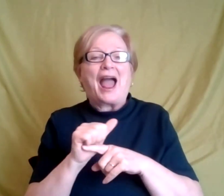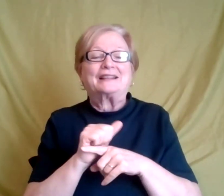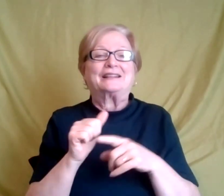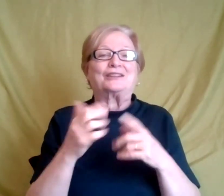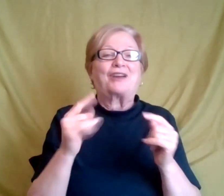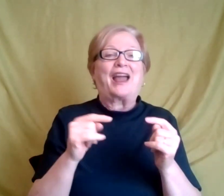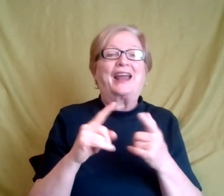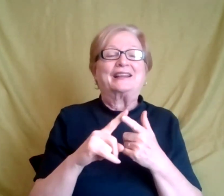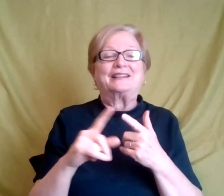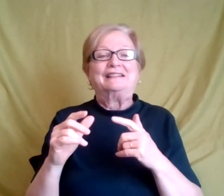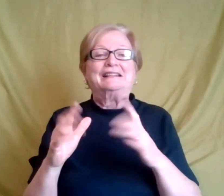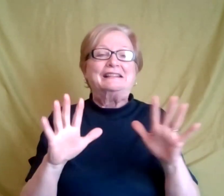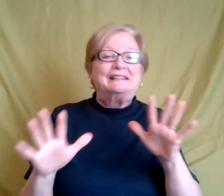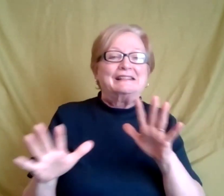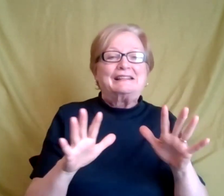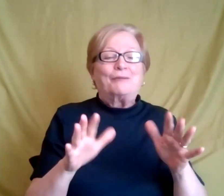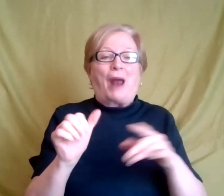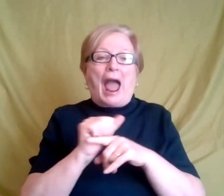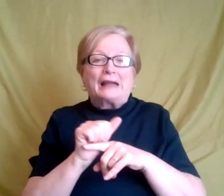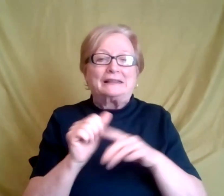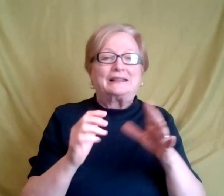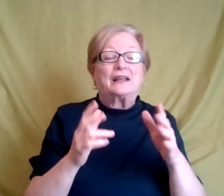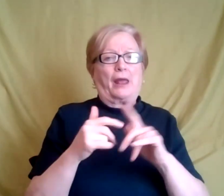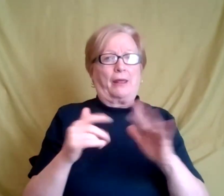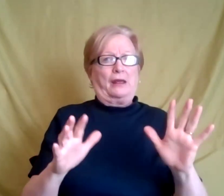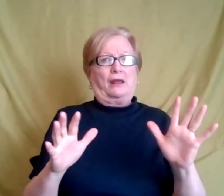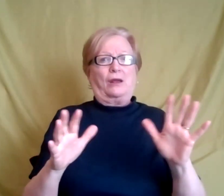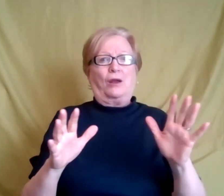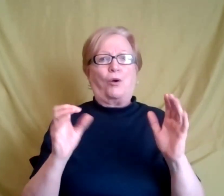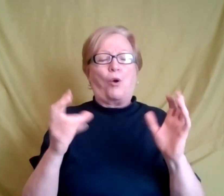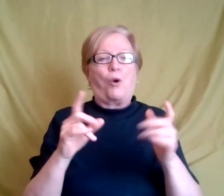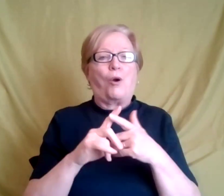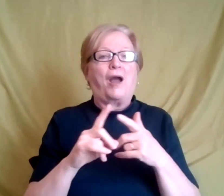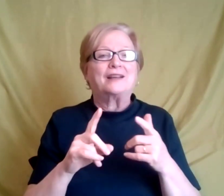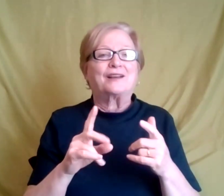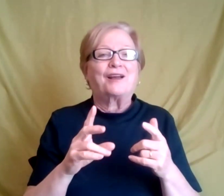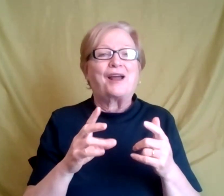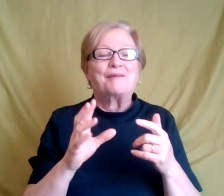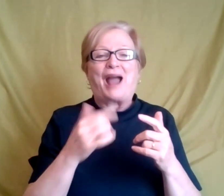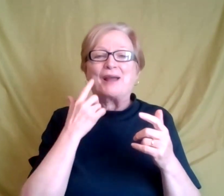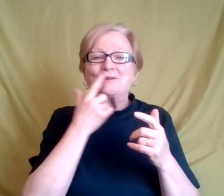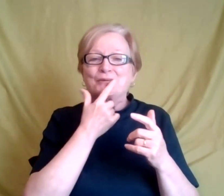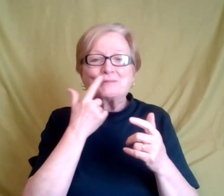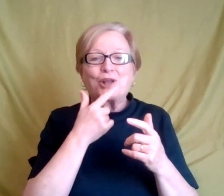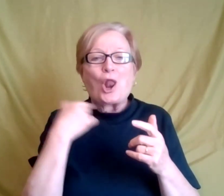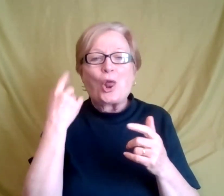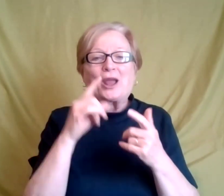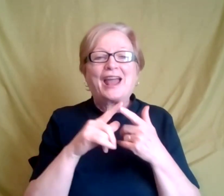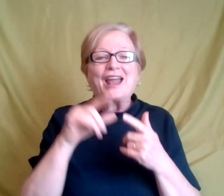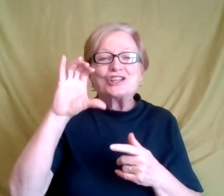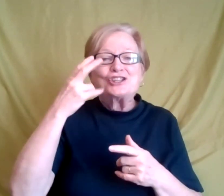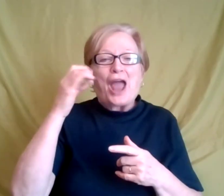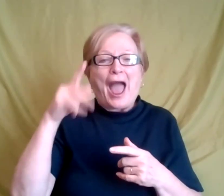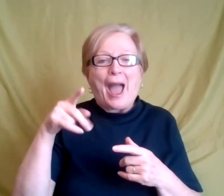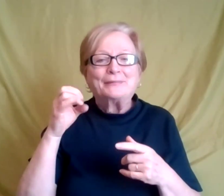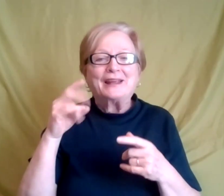of rehearsing my talking points. And I'm looking and I was like, oh my gosh, my lips look so chapped. I need to put lipstick on. When I went into the